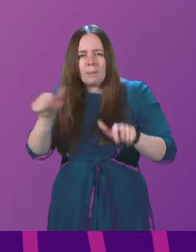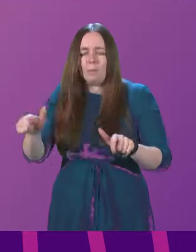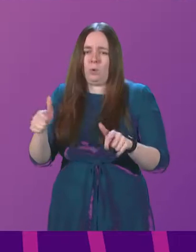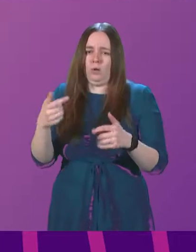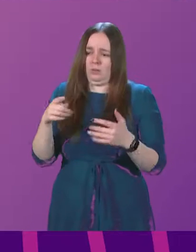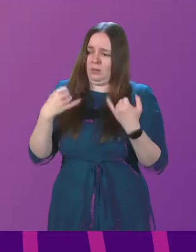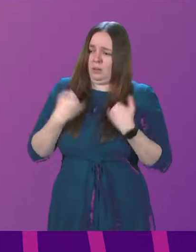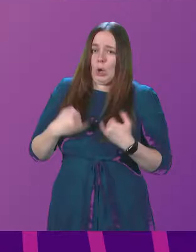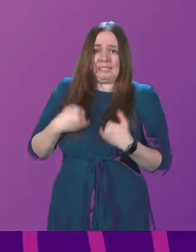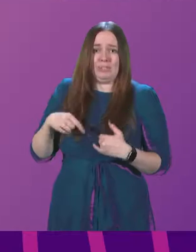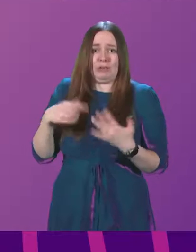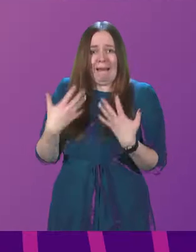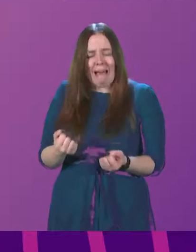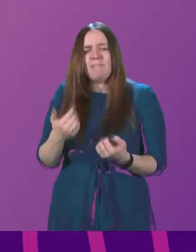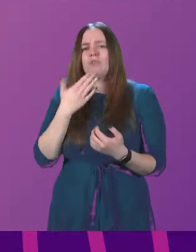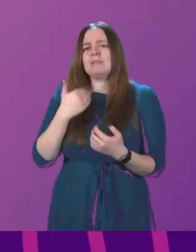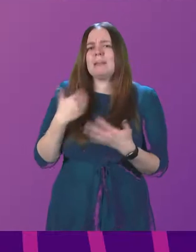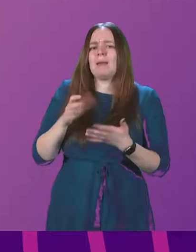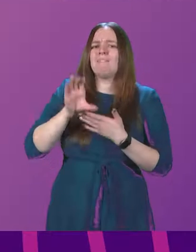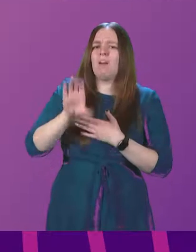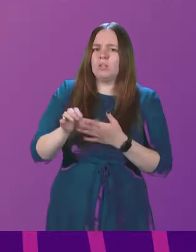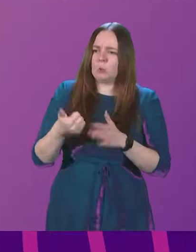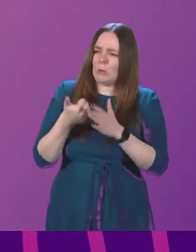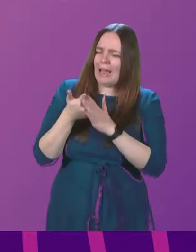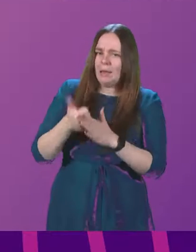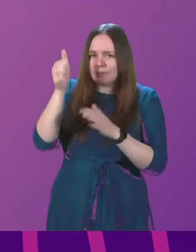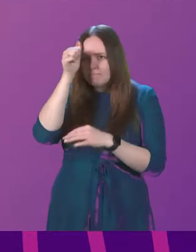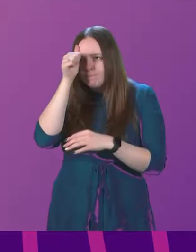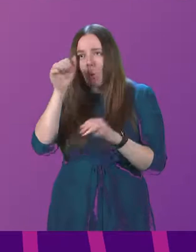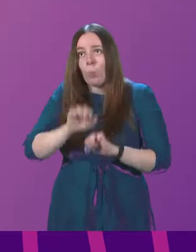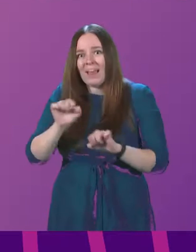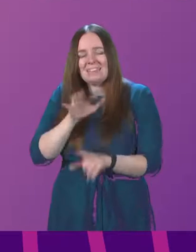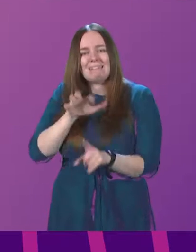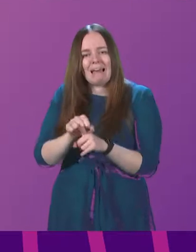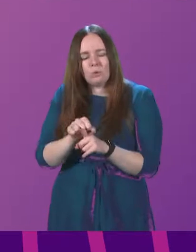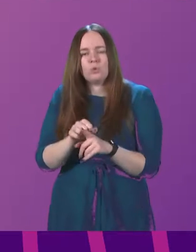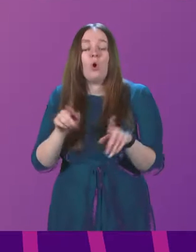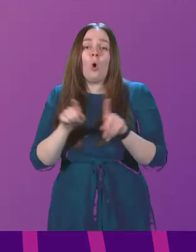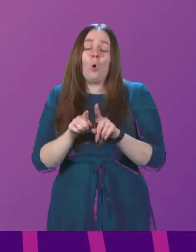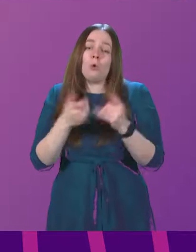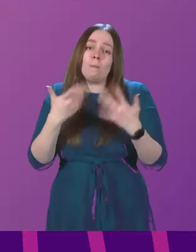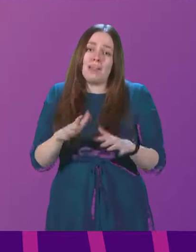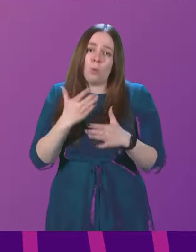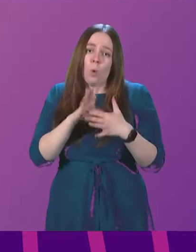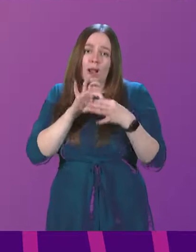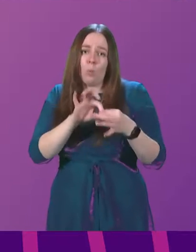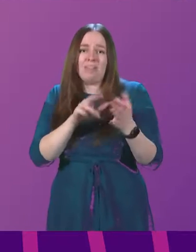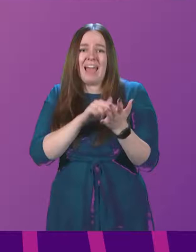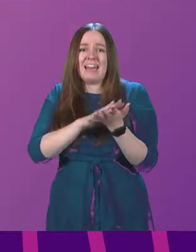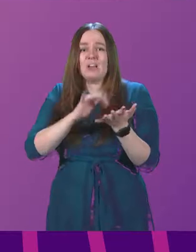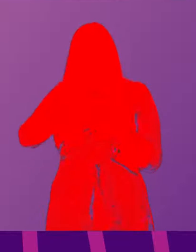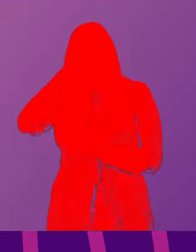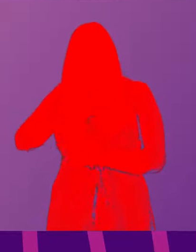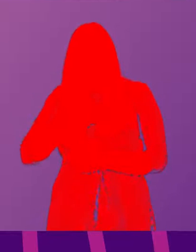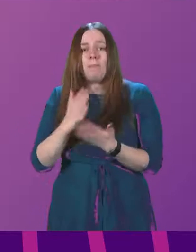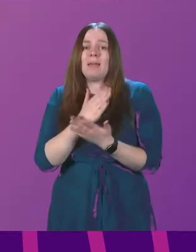recently funded them to help raise awareness for those waiting diagnoses. We have also been working with NHS Informed to ensure